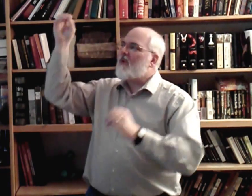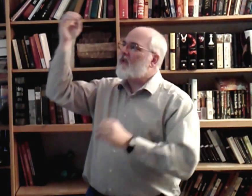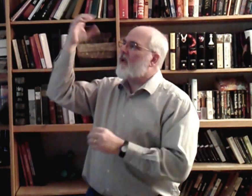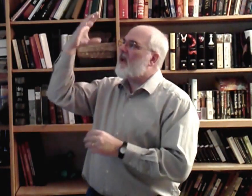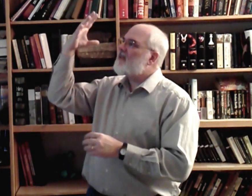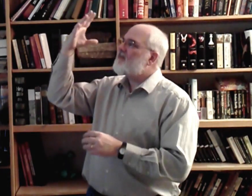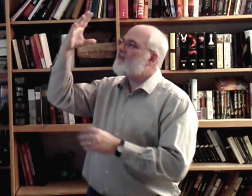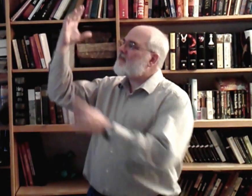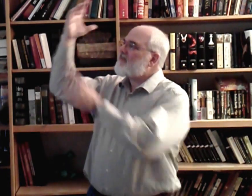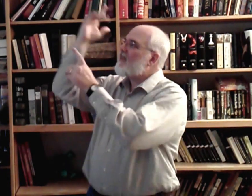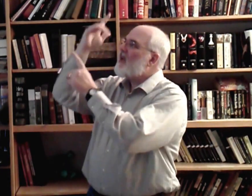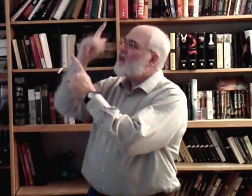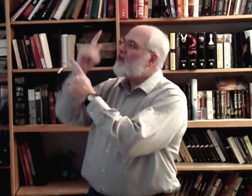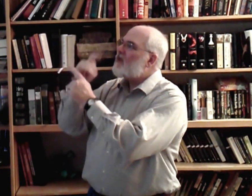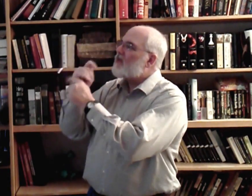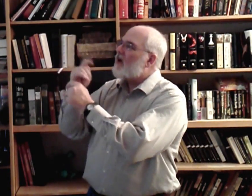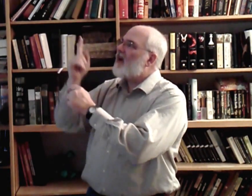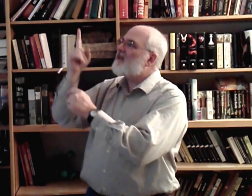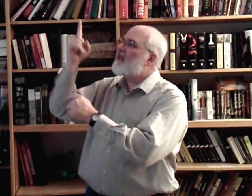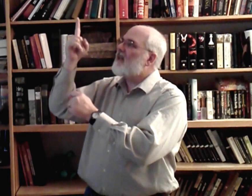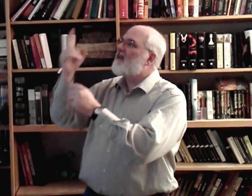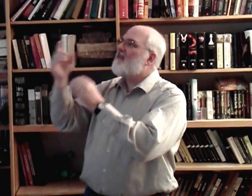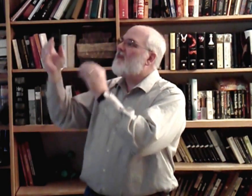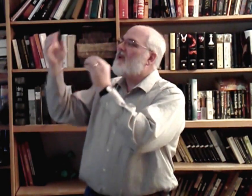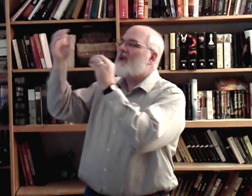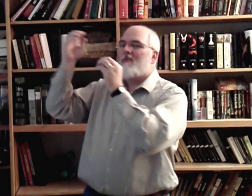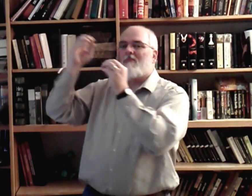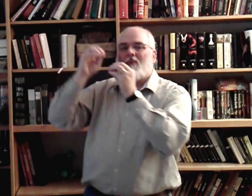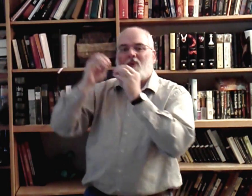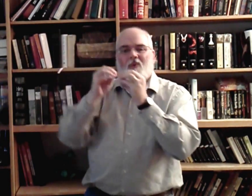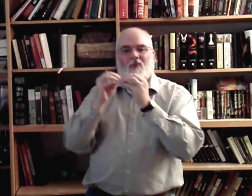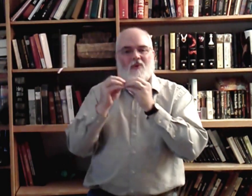grace to trust Him more.